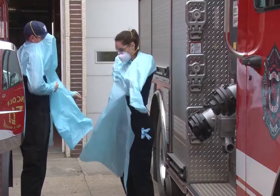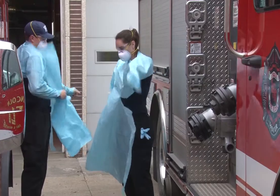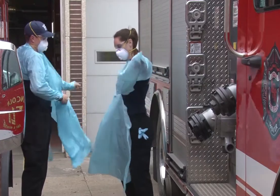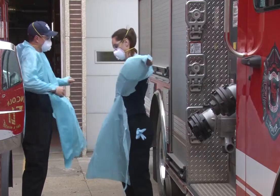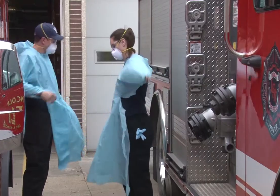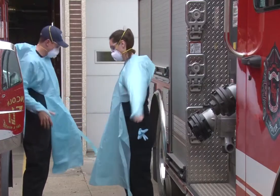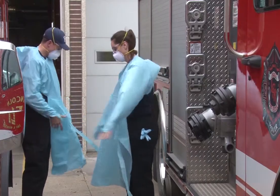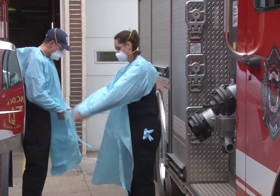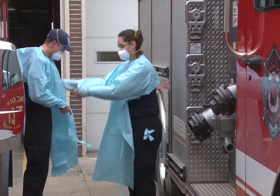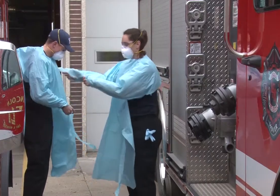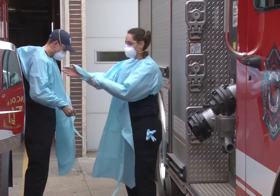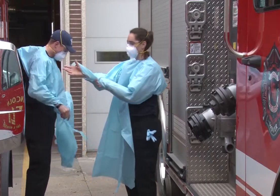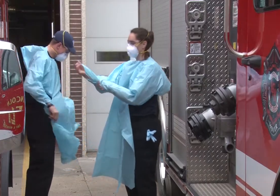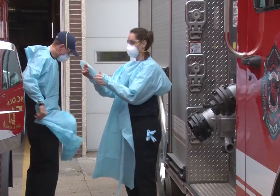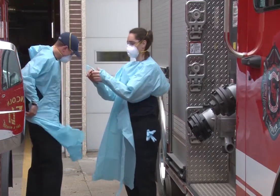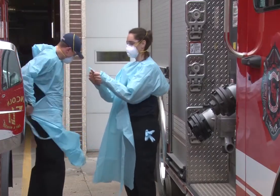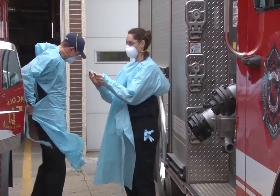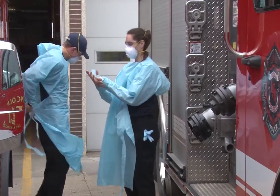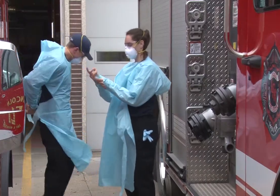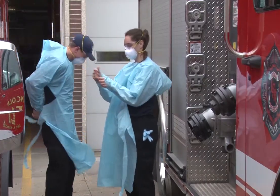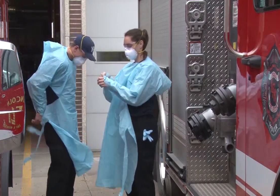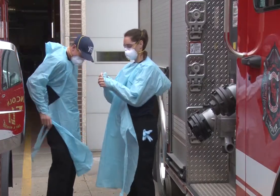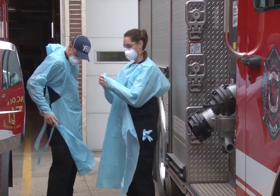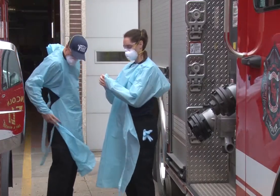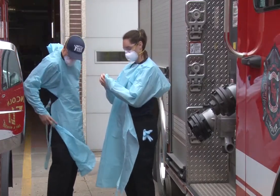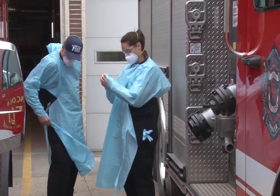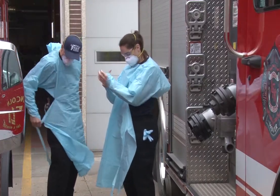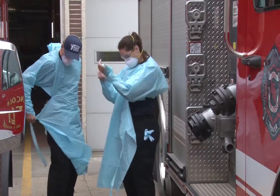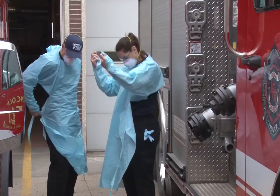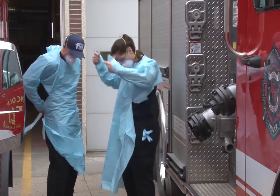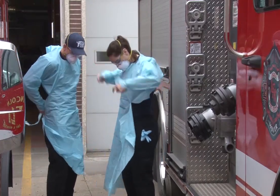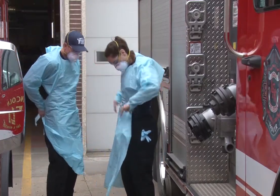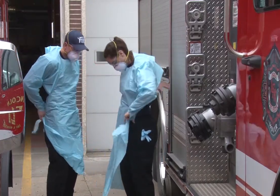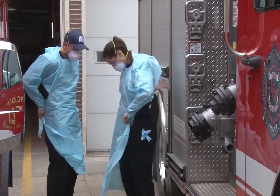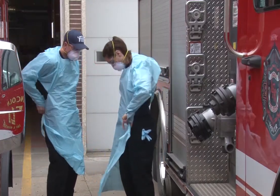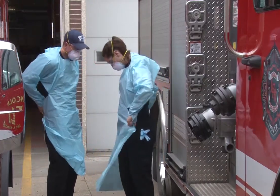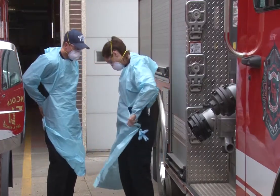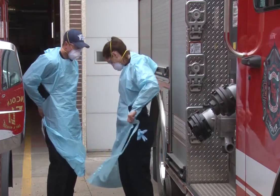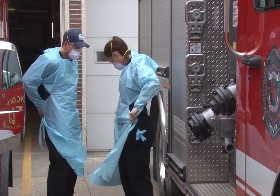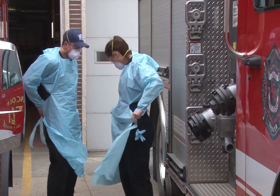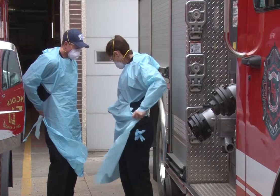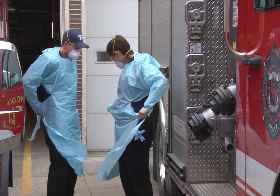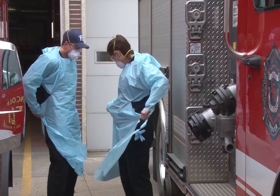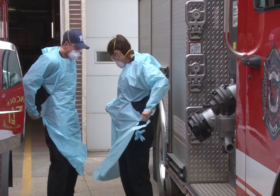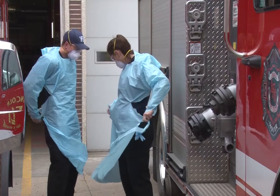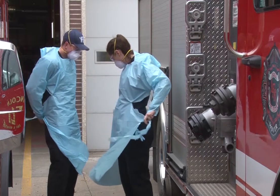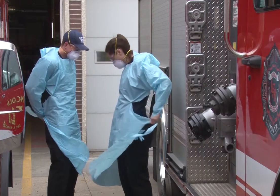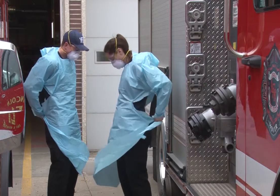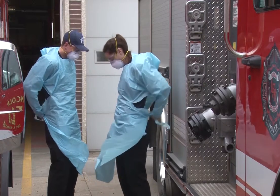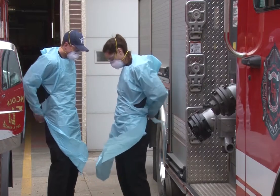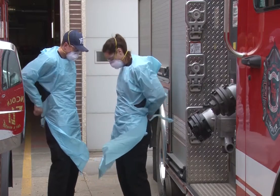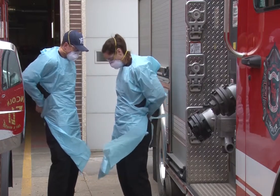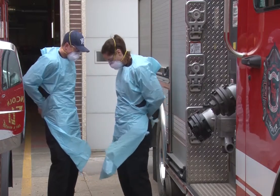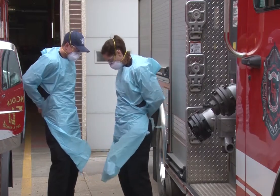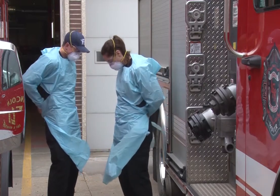protective equipment, PPE. This consists of a mask, gown, eye protection, and gloves.